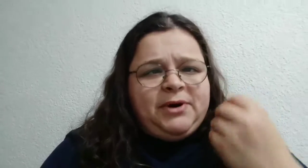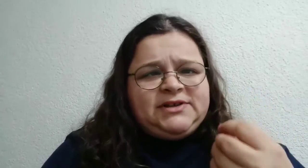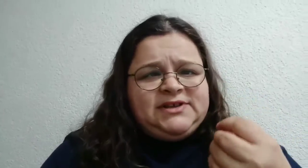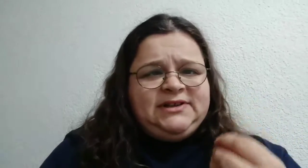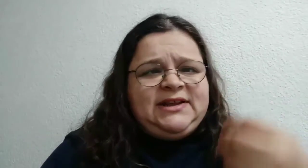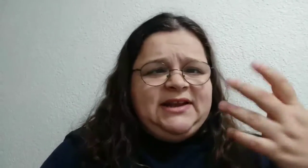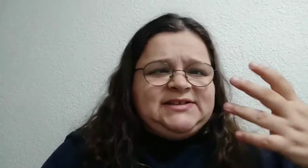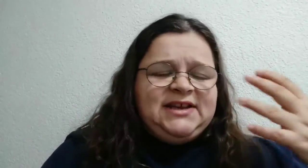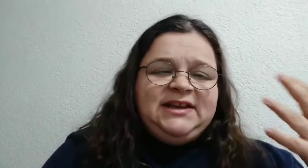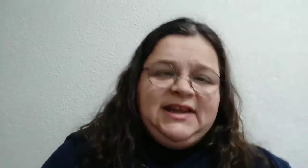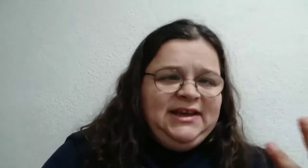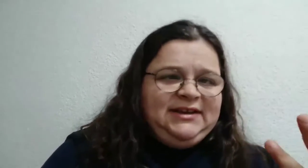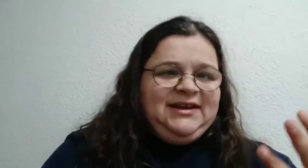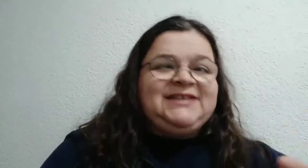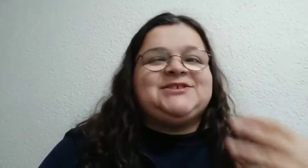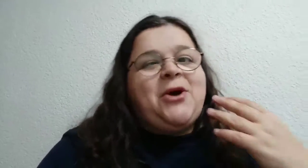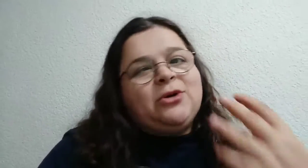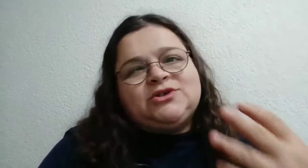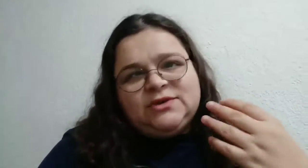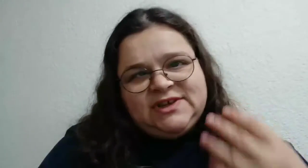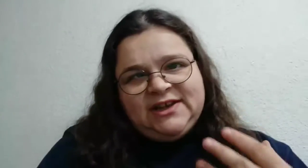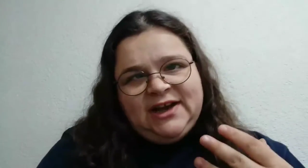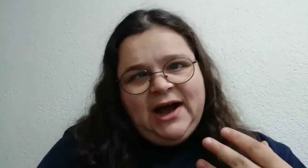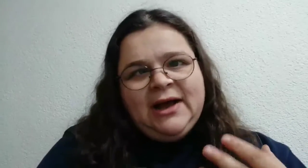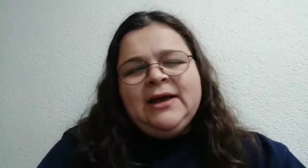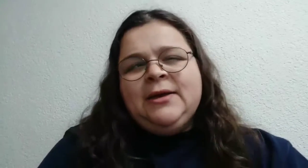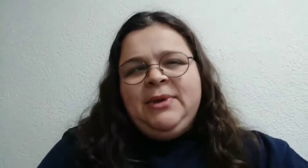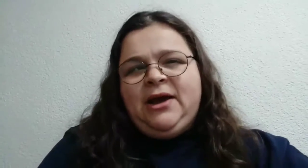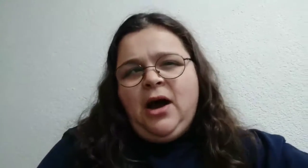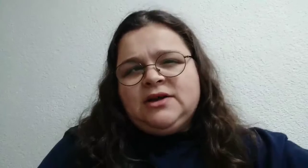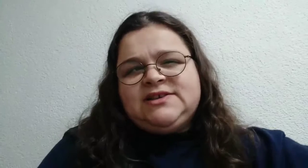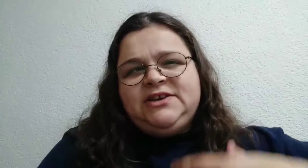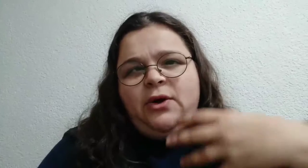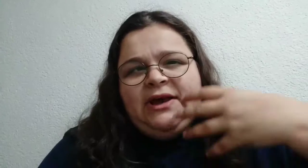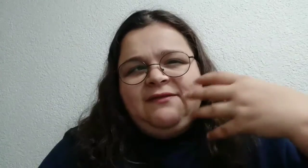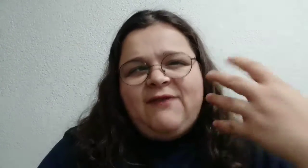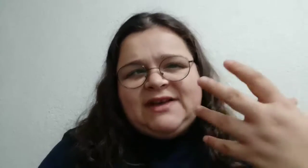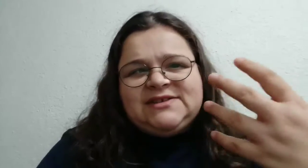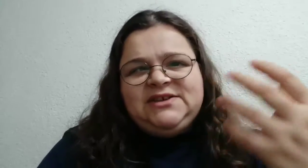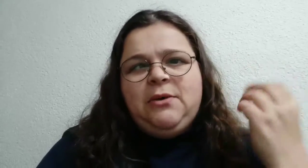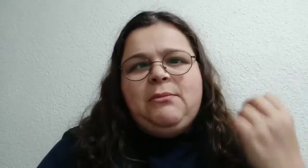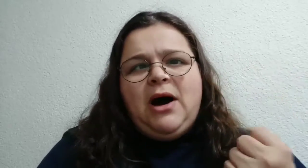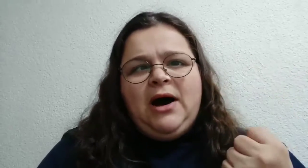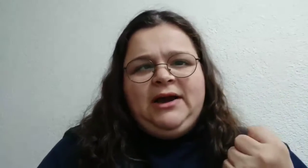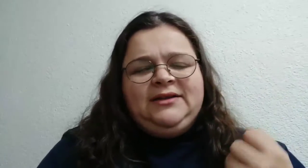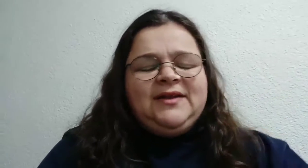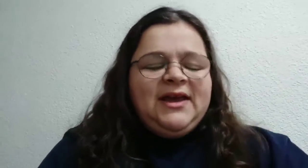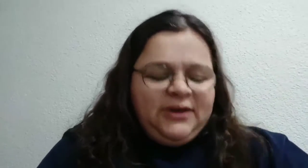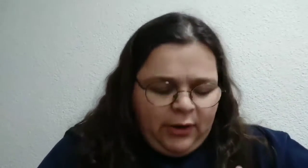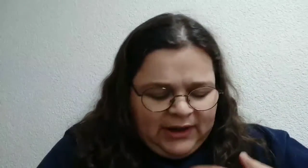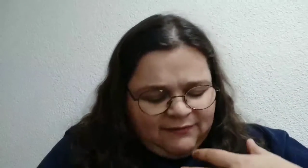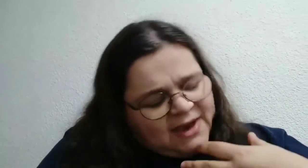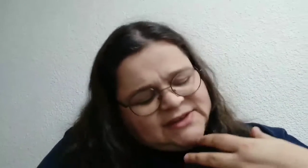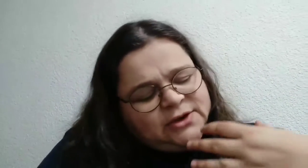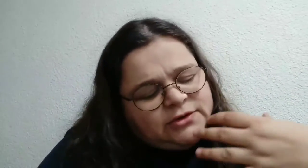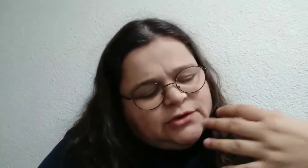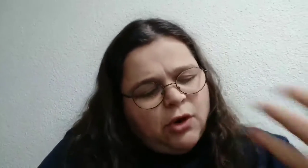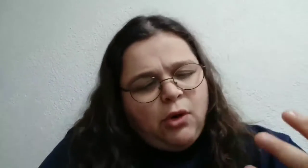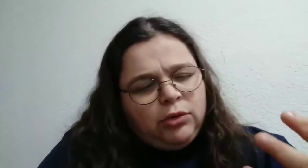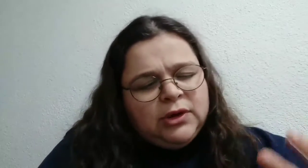person that is in need, it's also tzadaka because you invest your mind, you invest your soul,